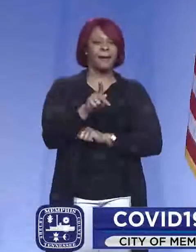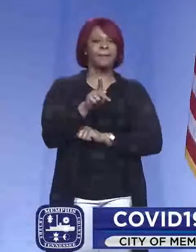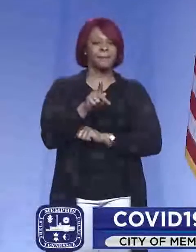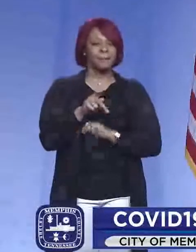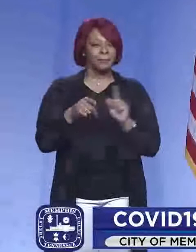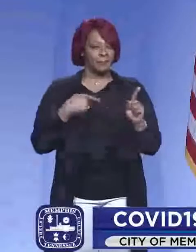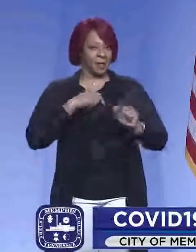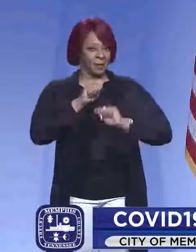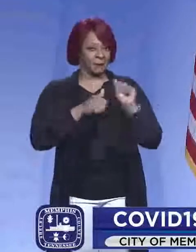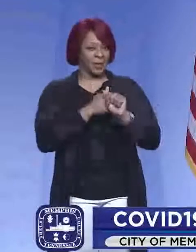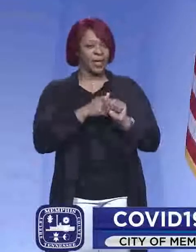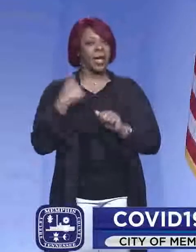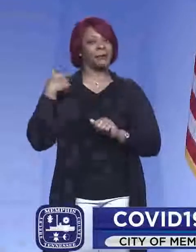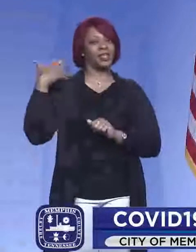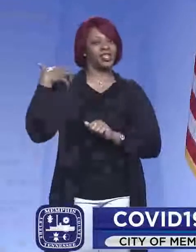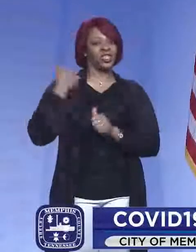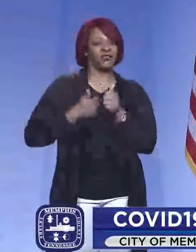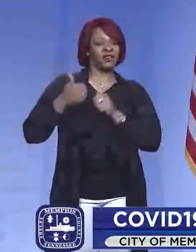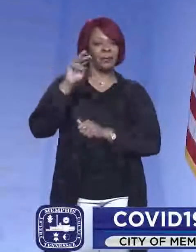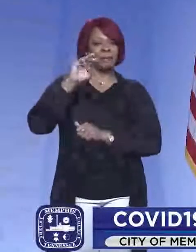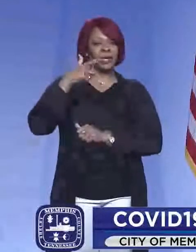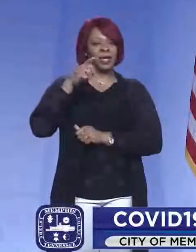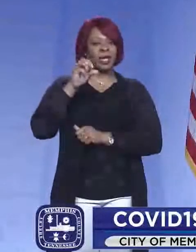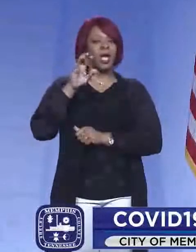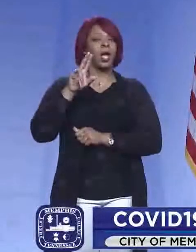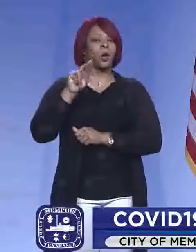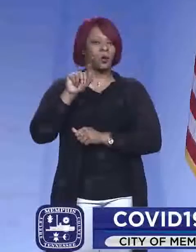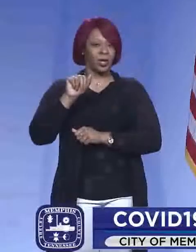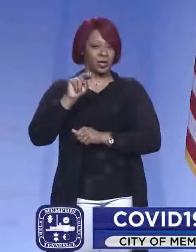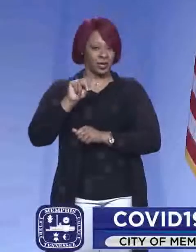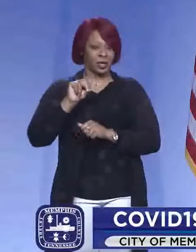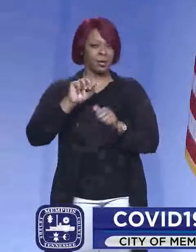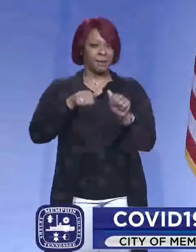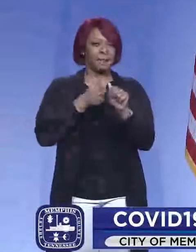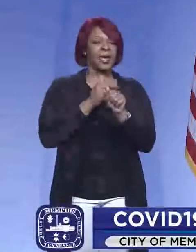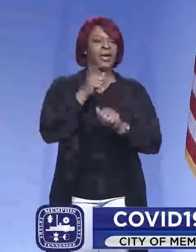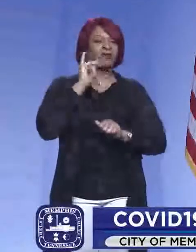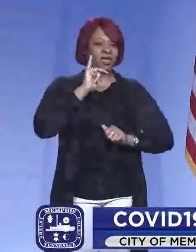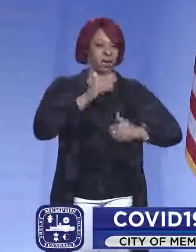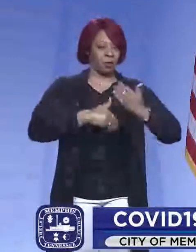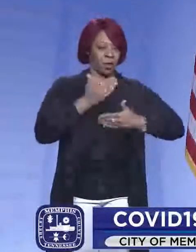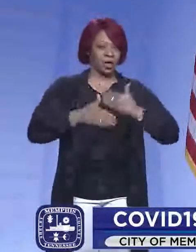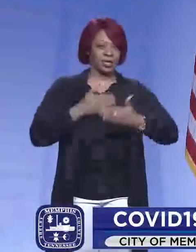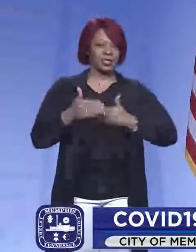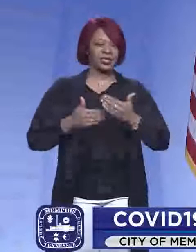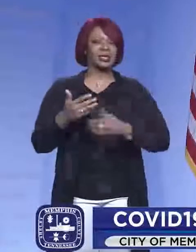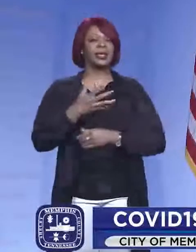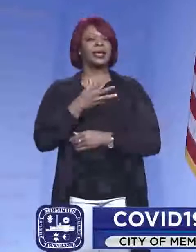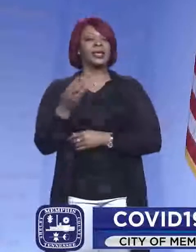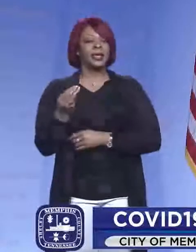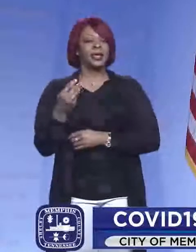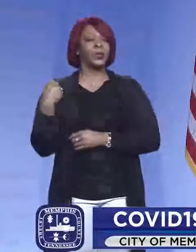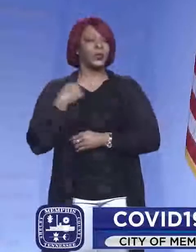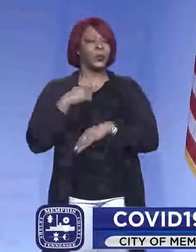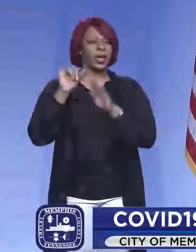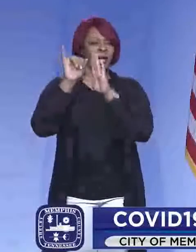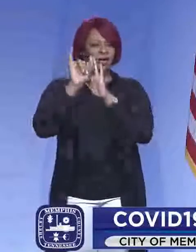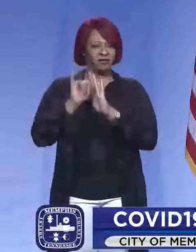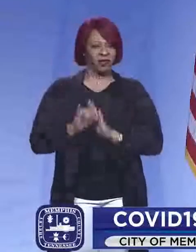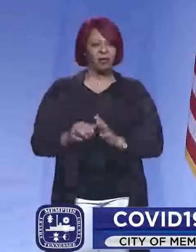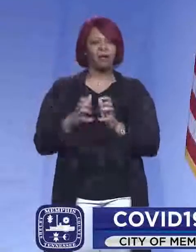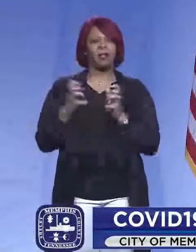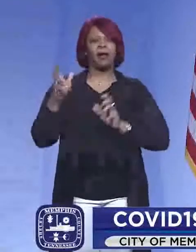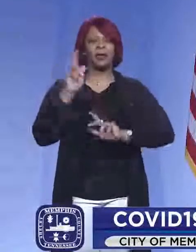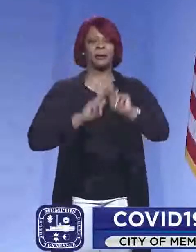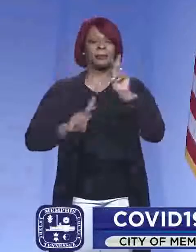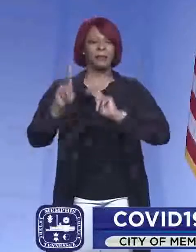Chief McGowan's backup as the accountability person for the process, and so we've identified a lot of